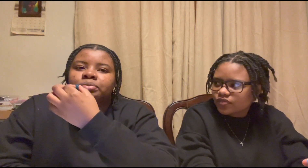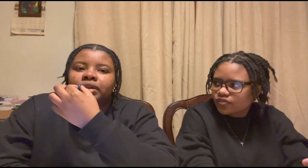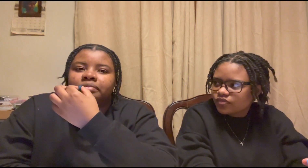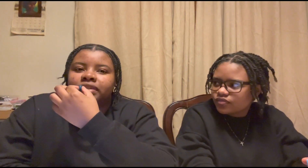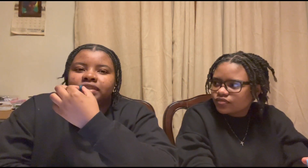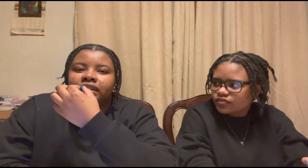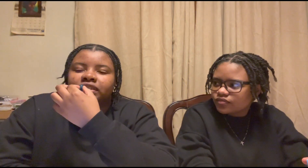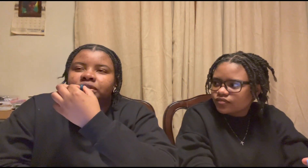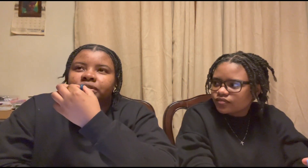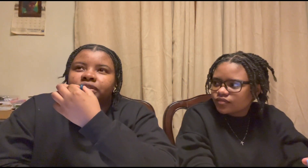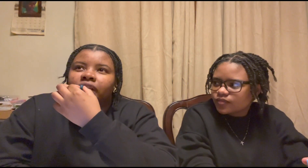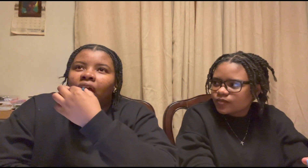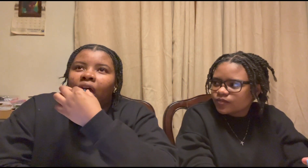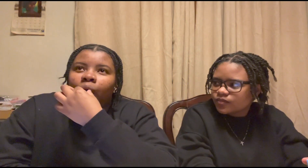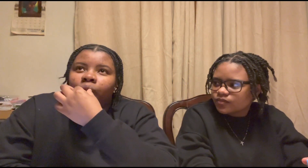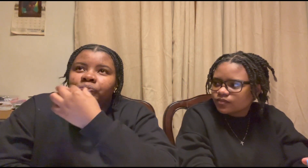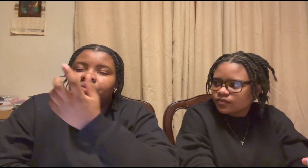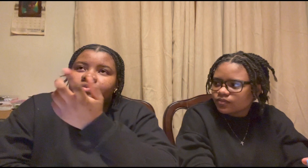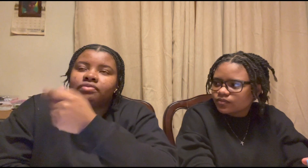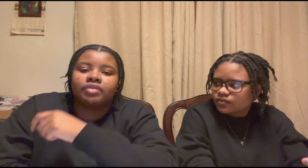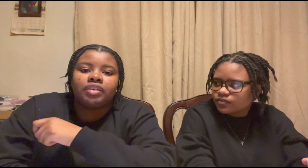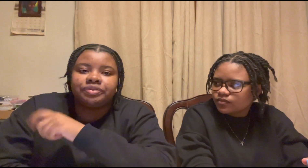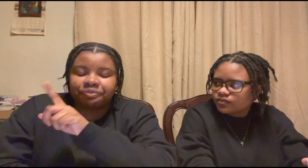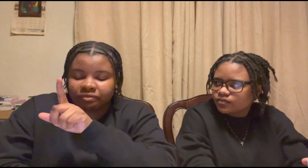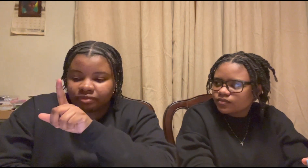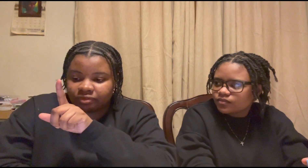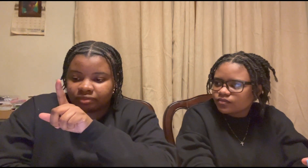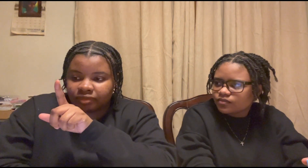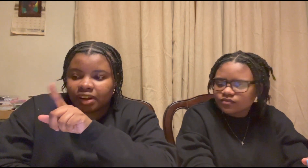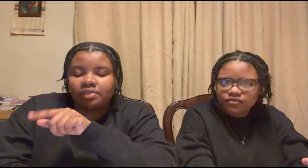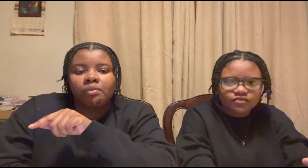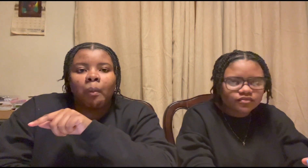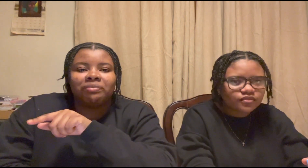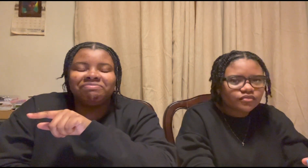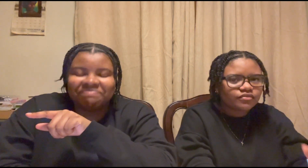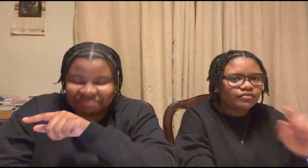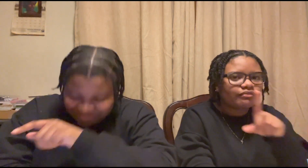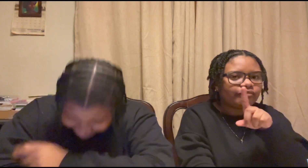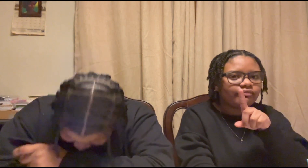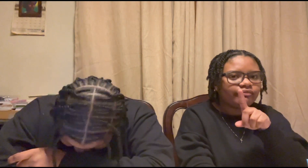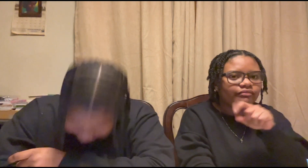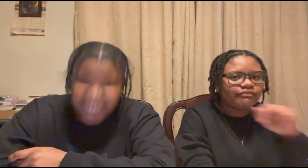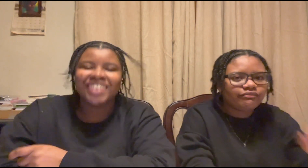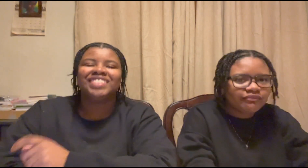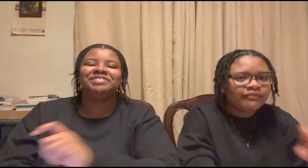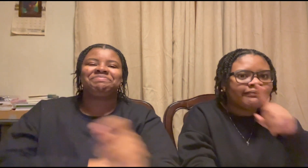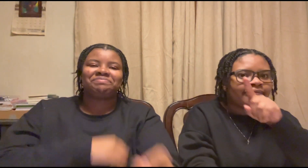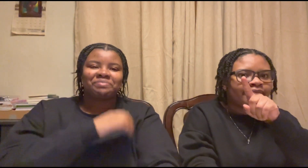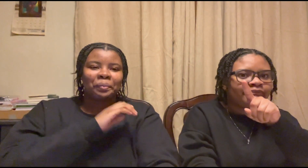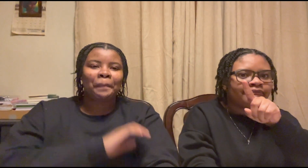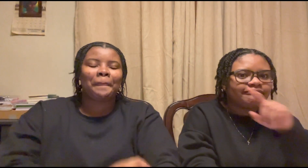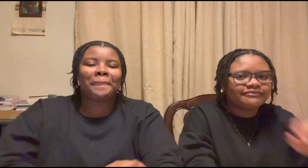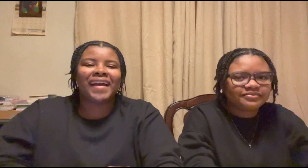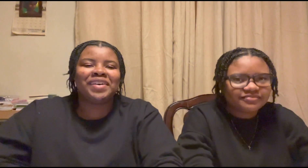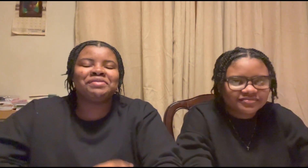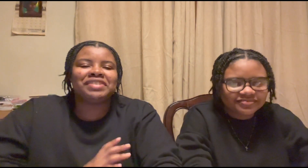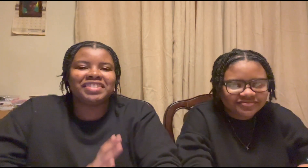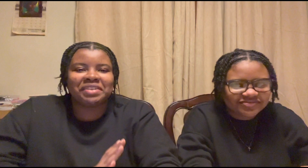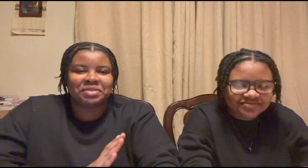but i'm just not sure i would really love to